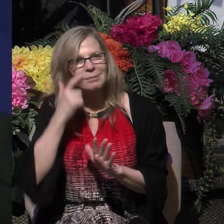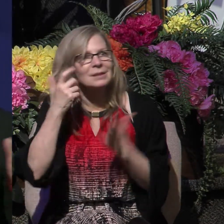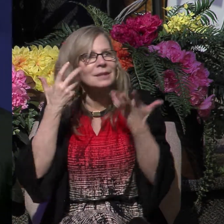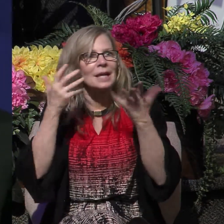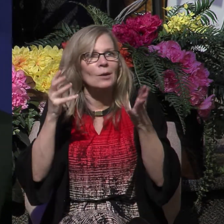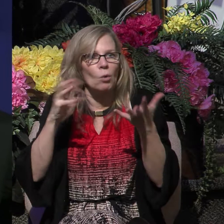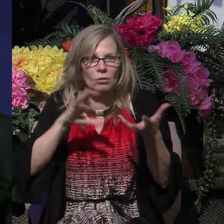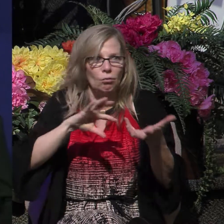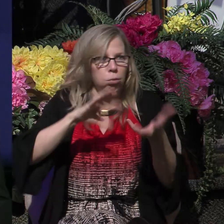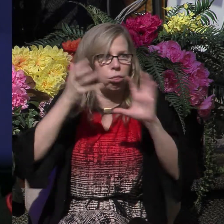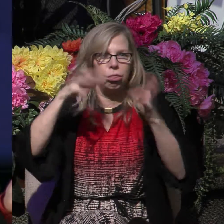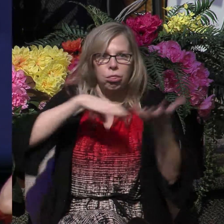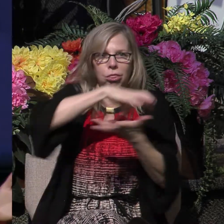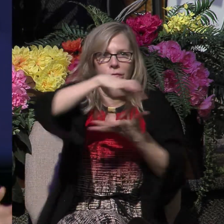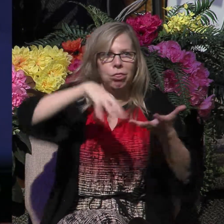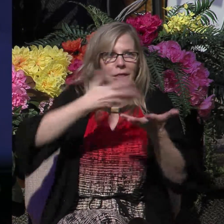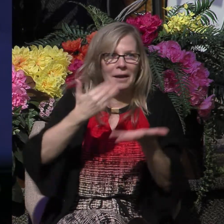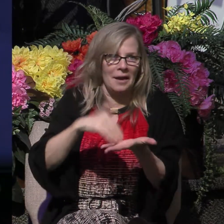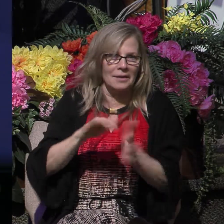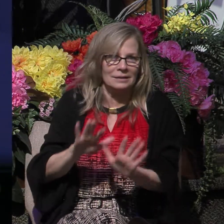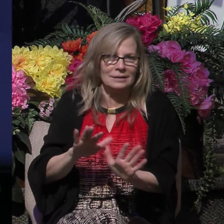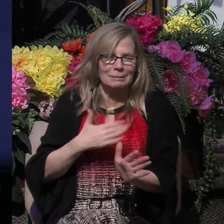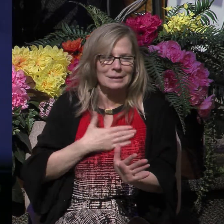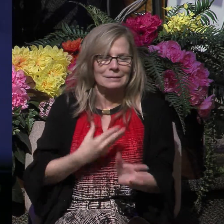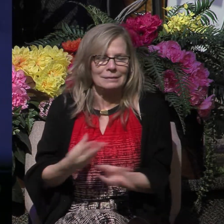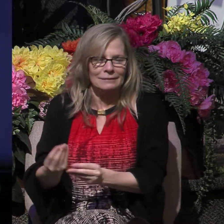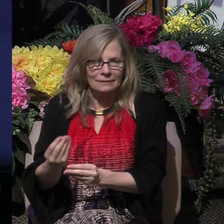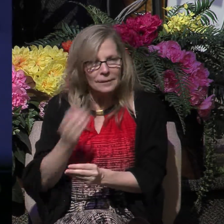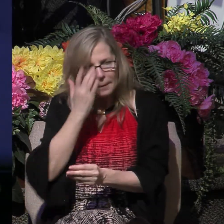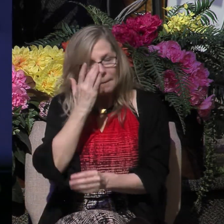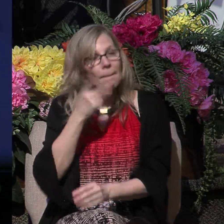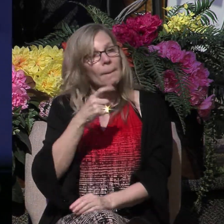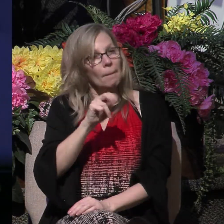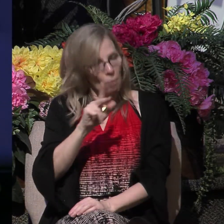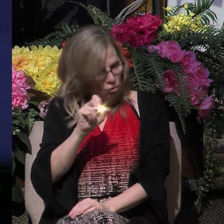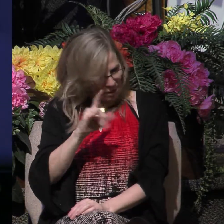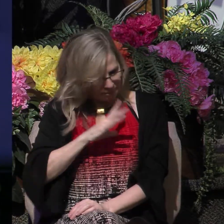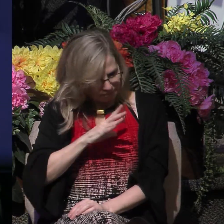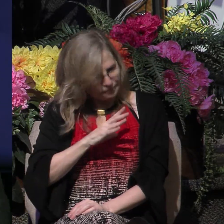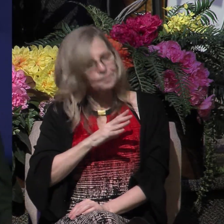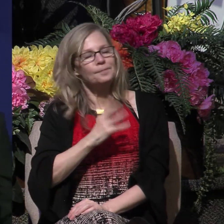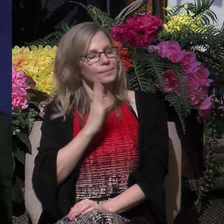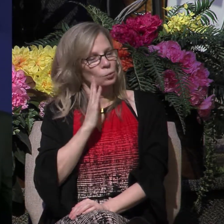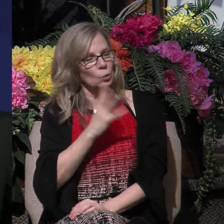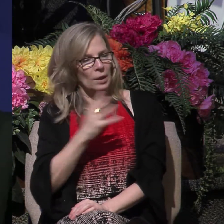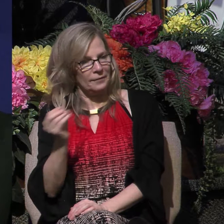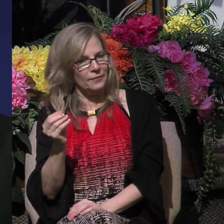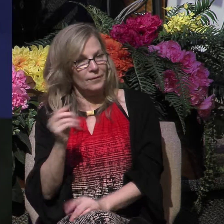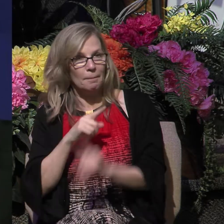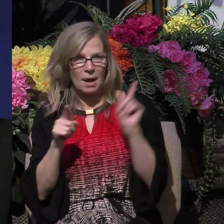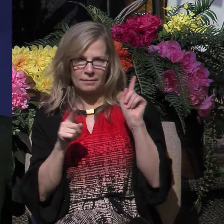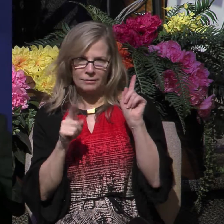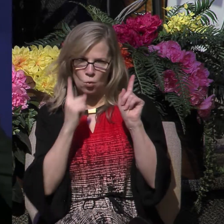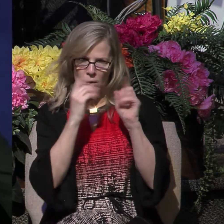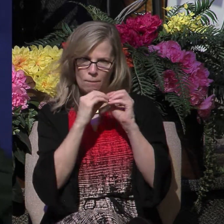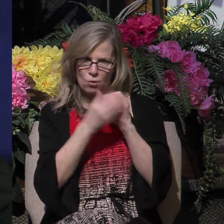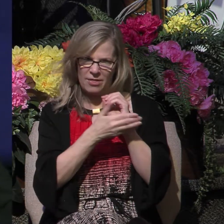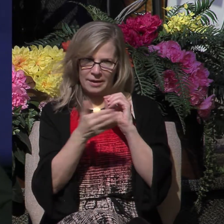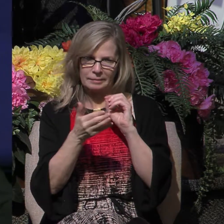disturbance to arise. So Paul and Silas agree to leave the city, but not until they do one thing, which Luke tells us